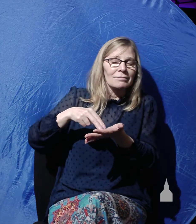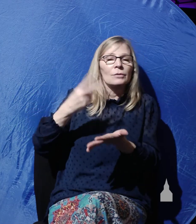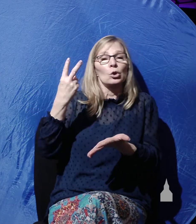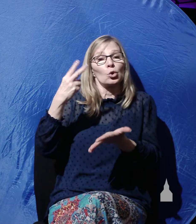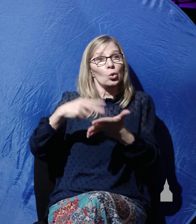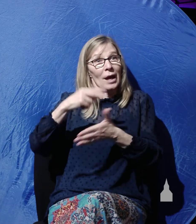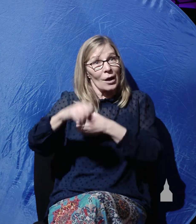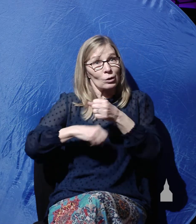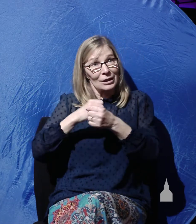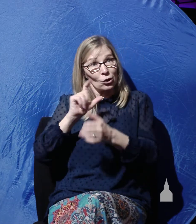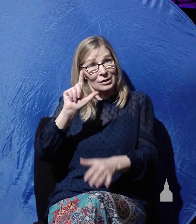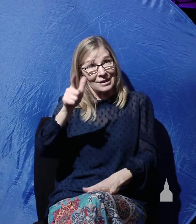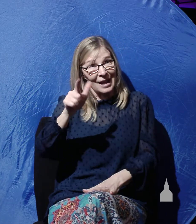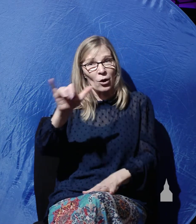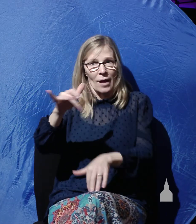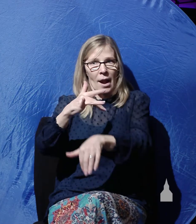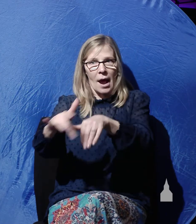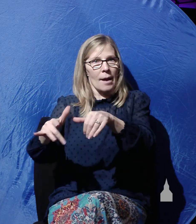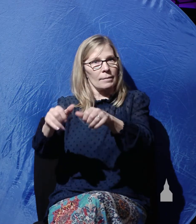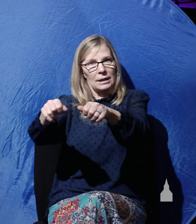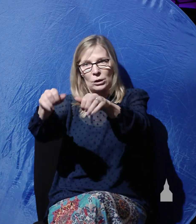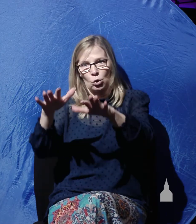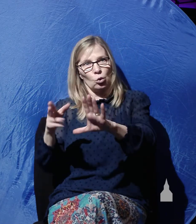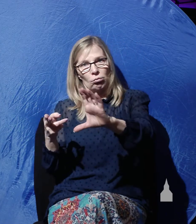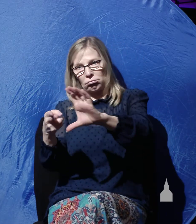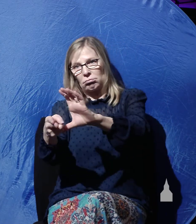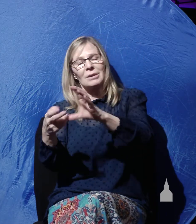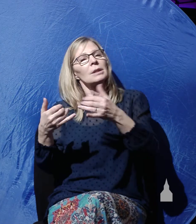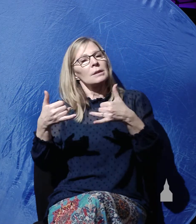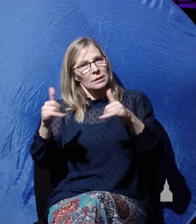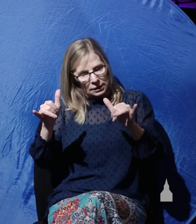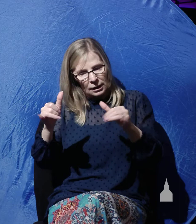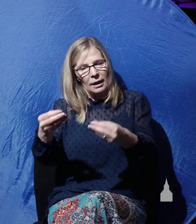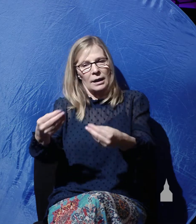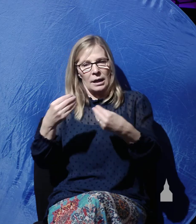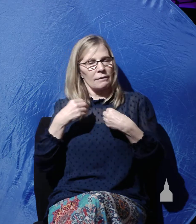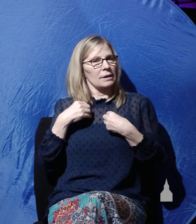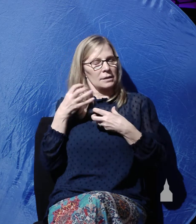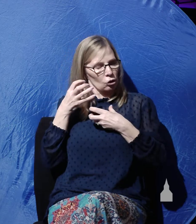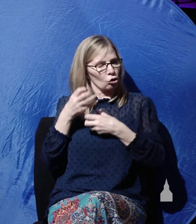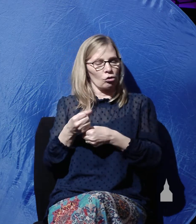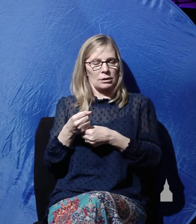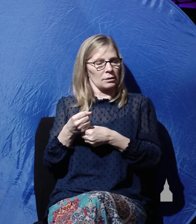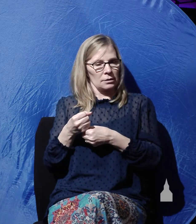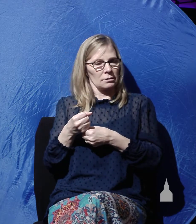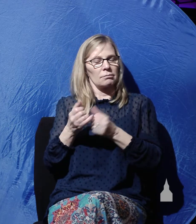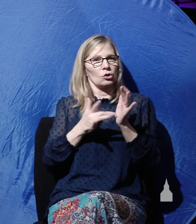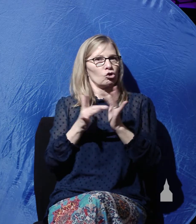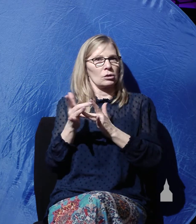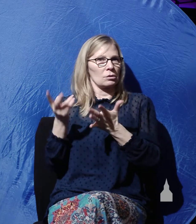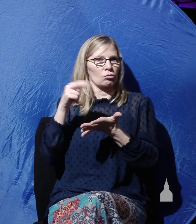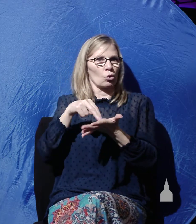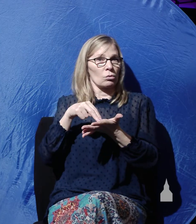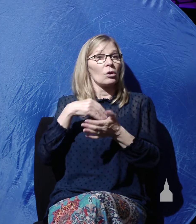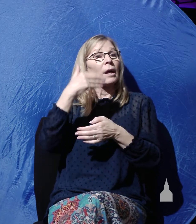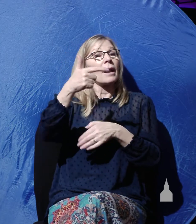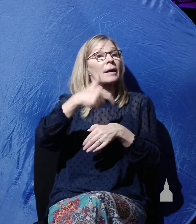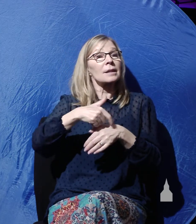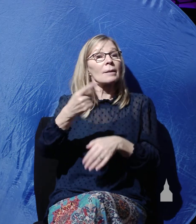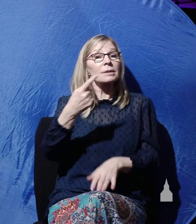later, the empty tomb still assures us of Christ's resurrection. So the next time someone tells you that they